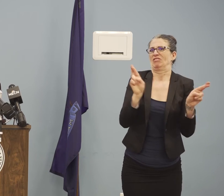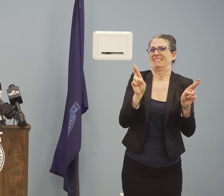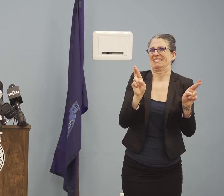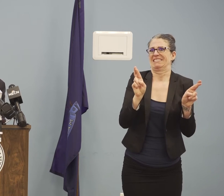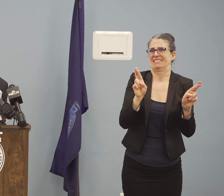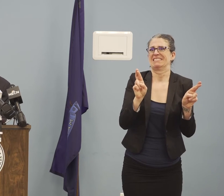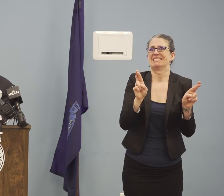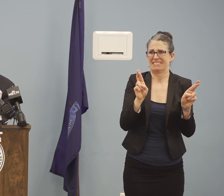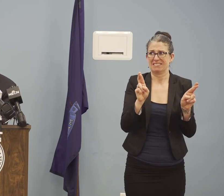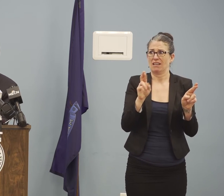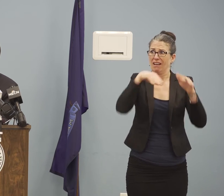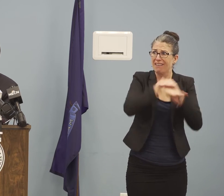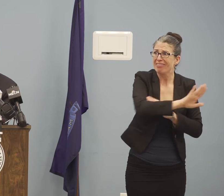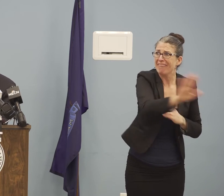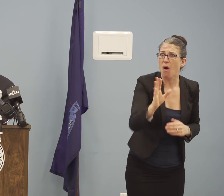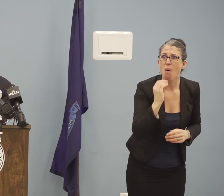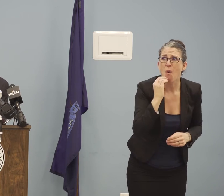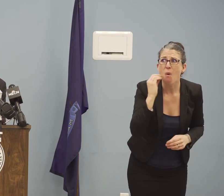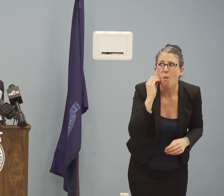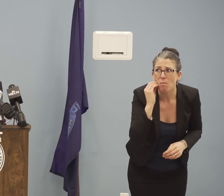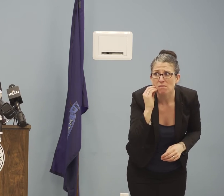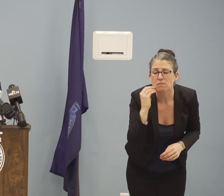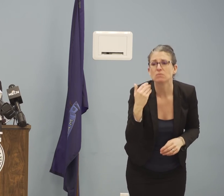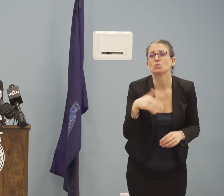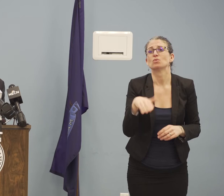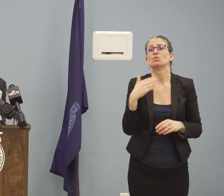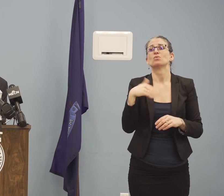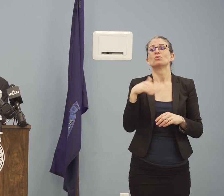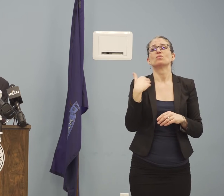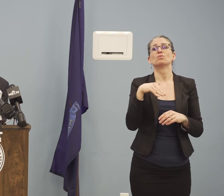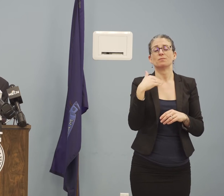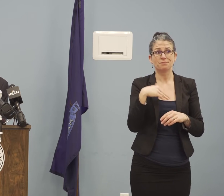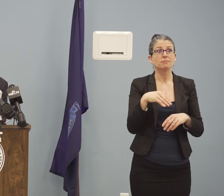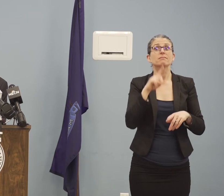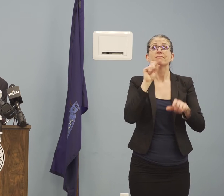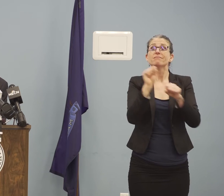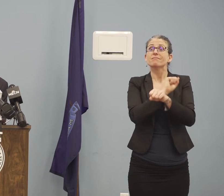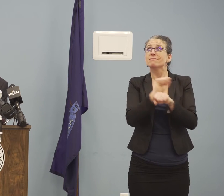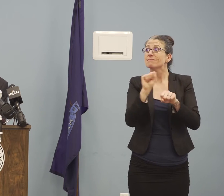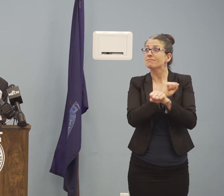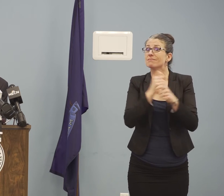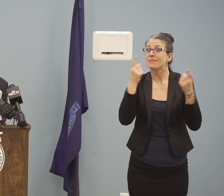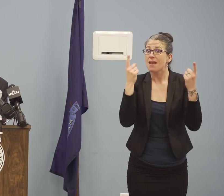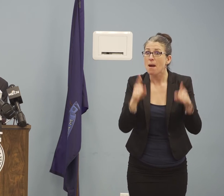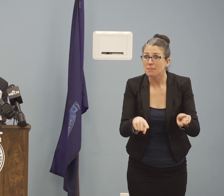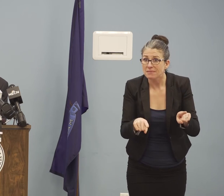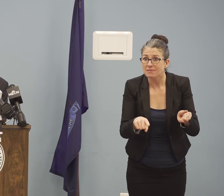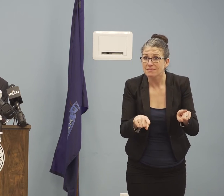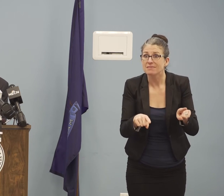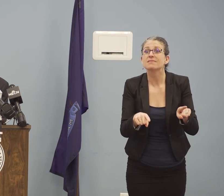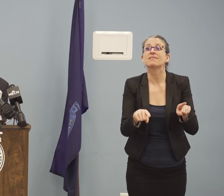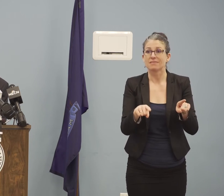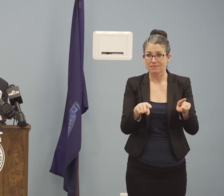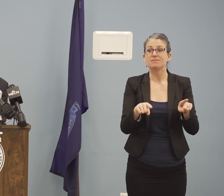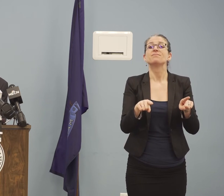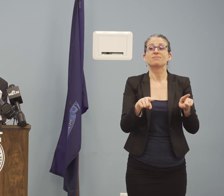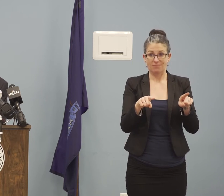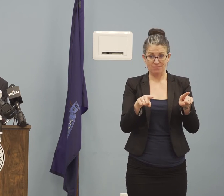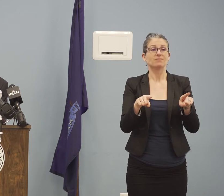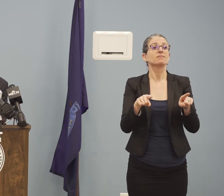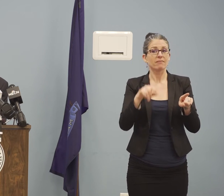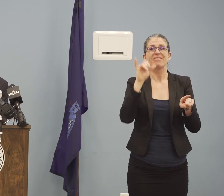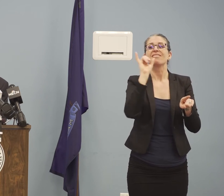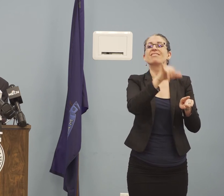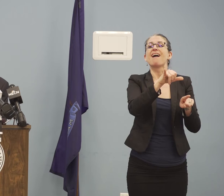their missions will be twofold. The first will be to focus on wraparound social services for individuals who are